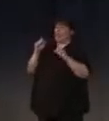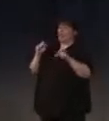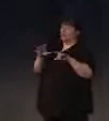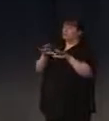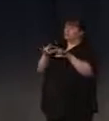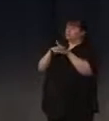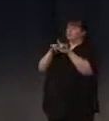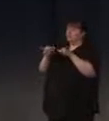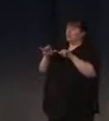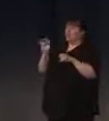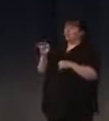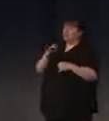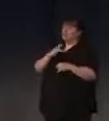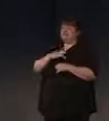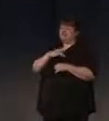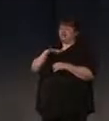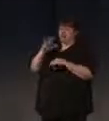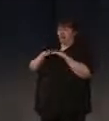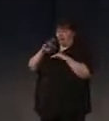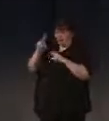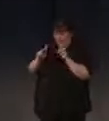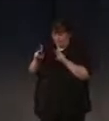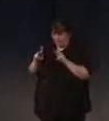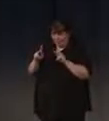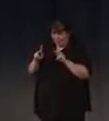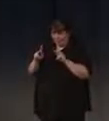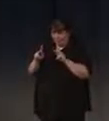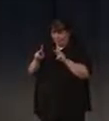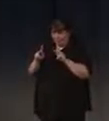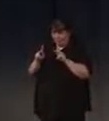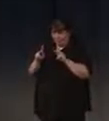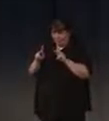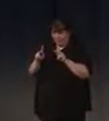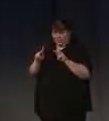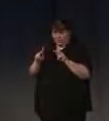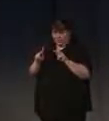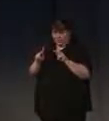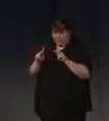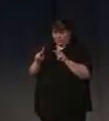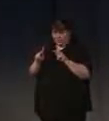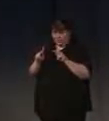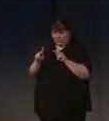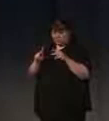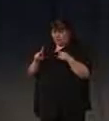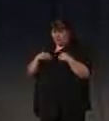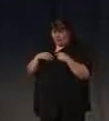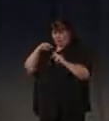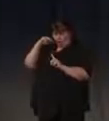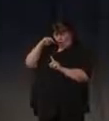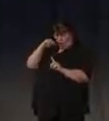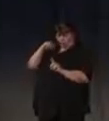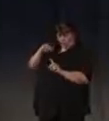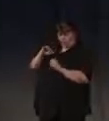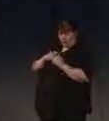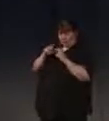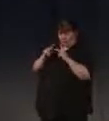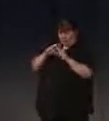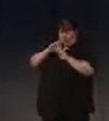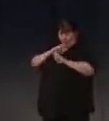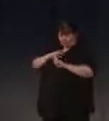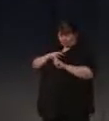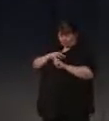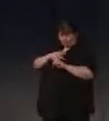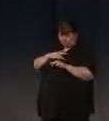stone if we put sensors on people so that the safety people would be calmed down, that we could be monitoring people's reactions.